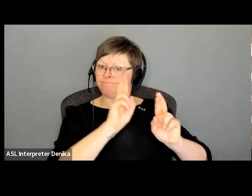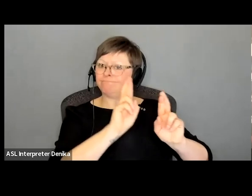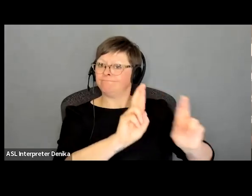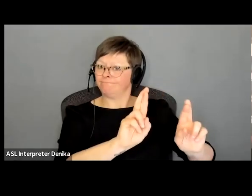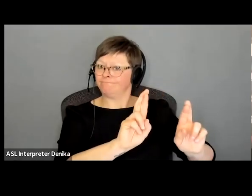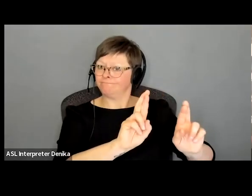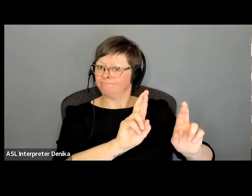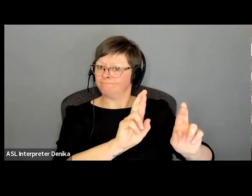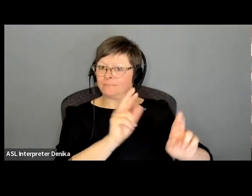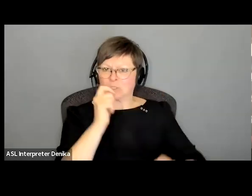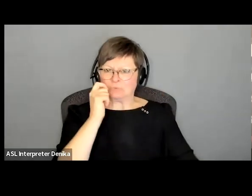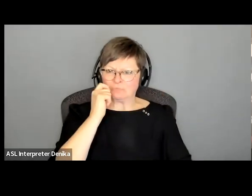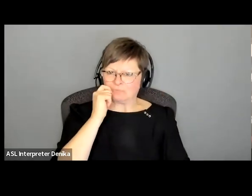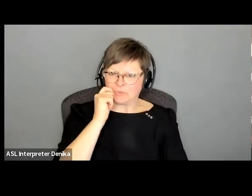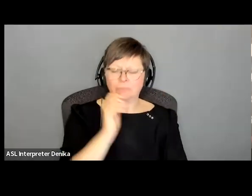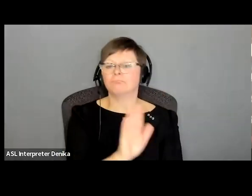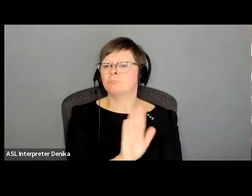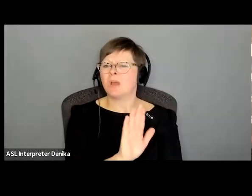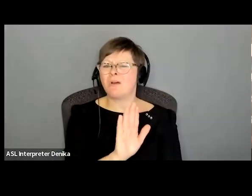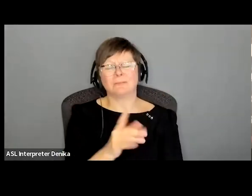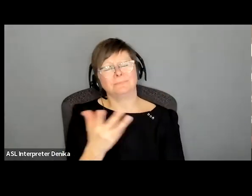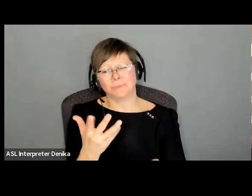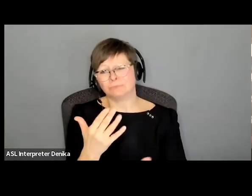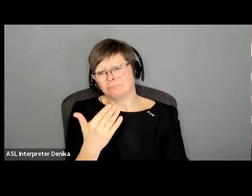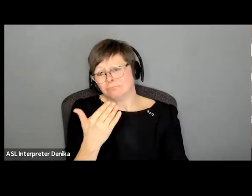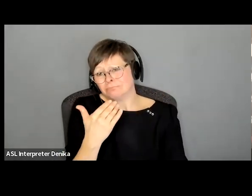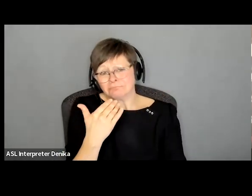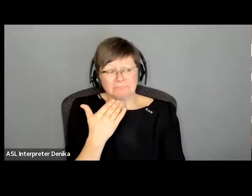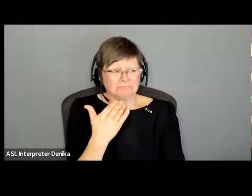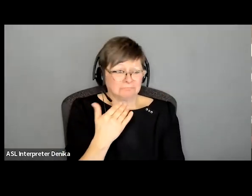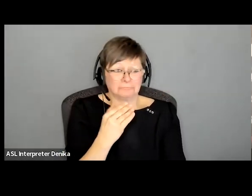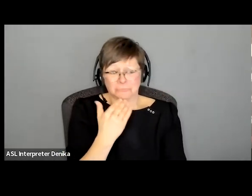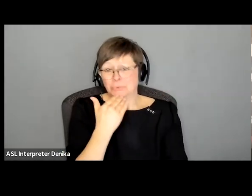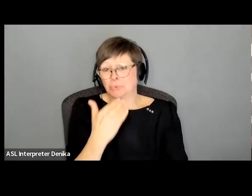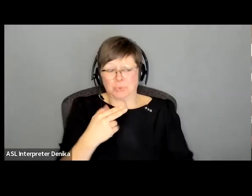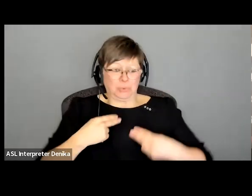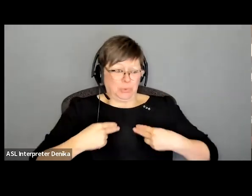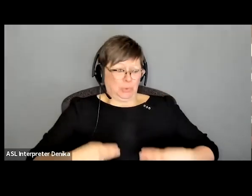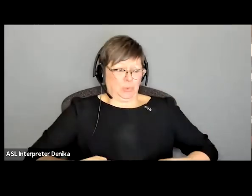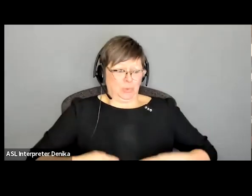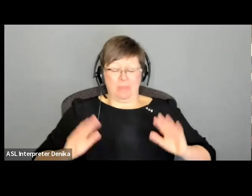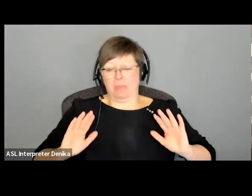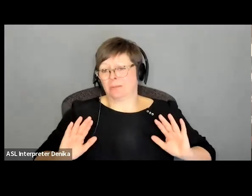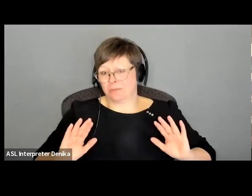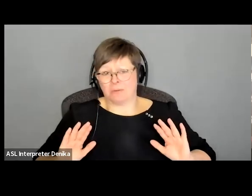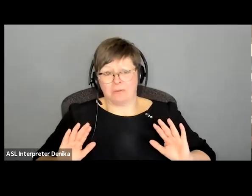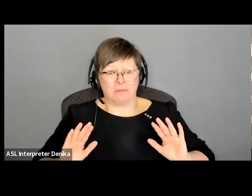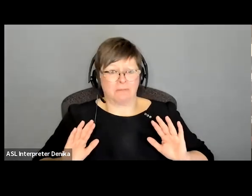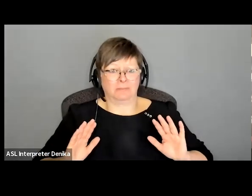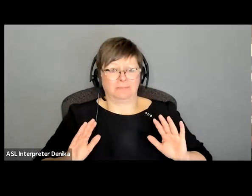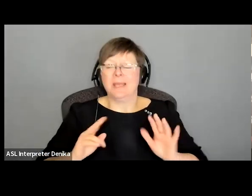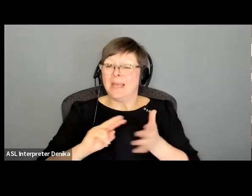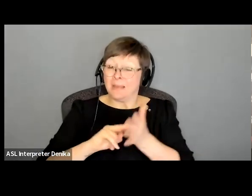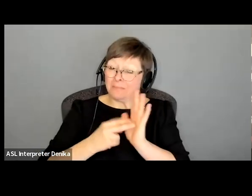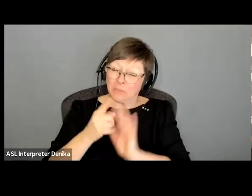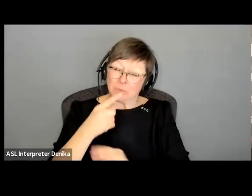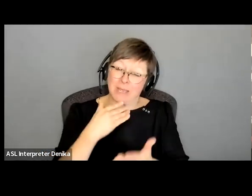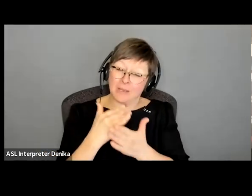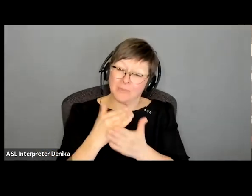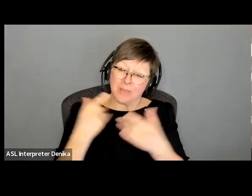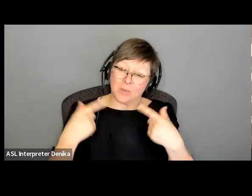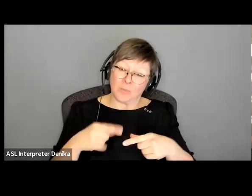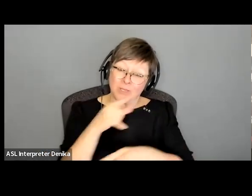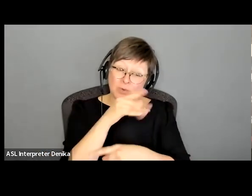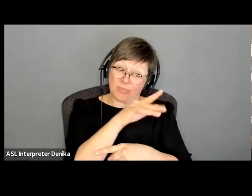know just be a good human being i think that's that's it i mean are you talking about in the room you're talking about on